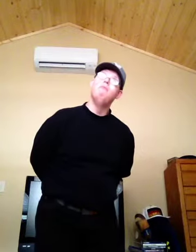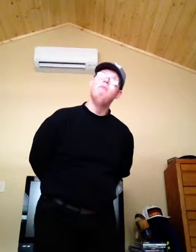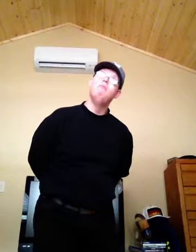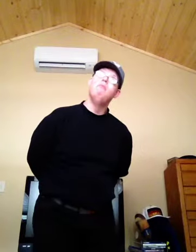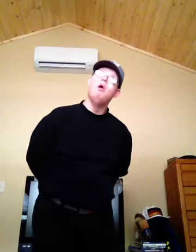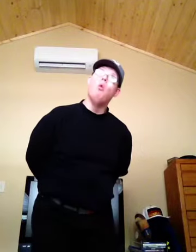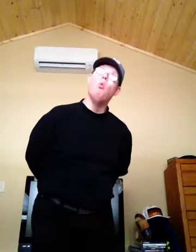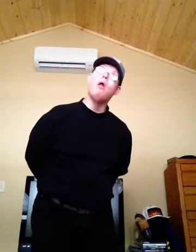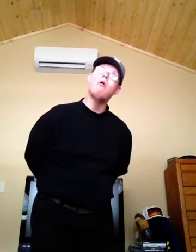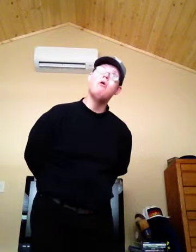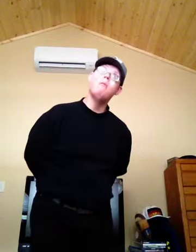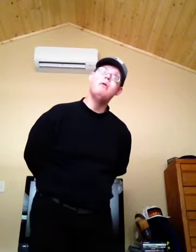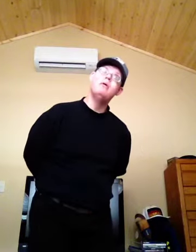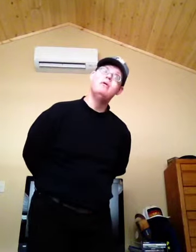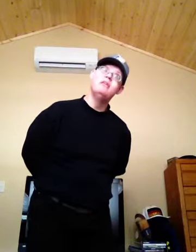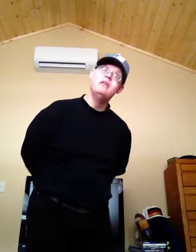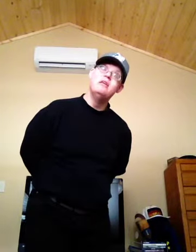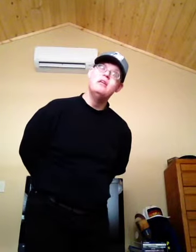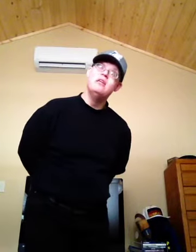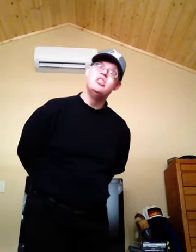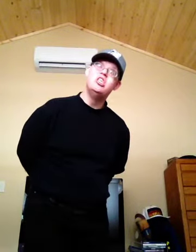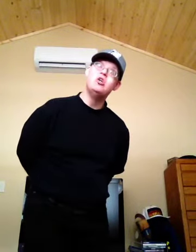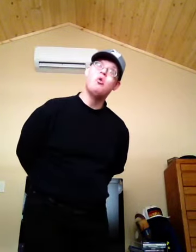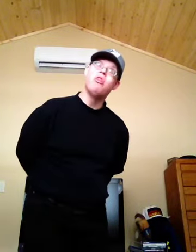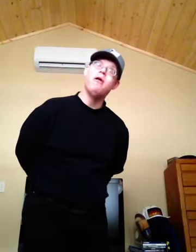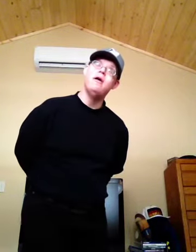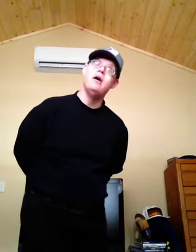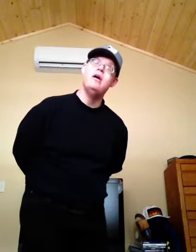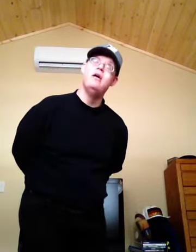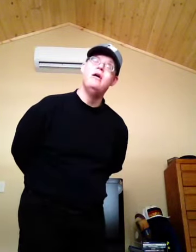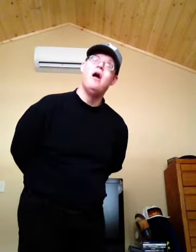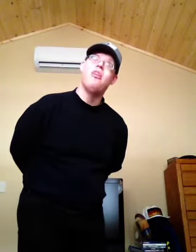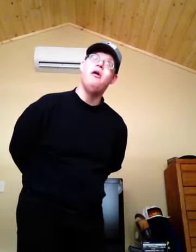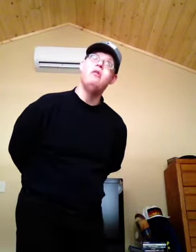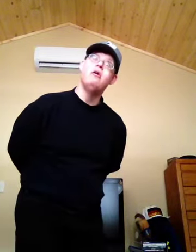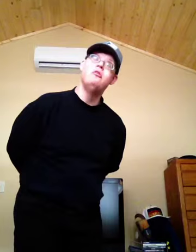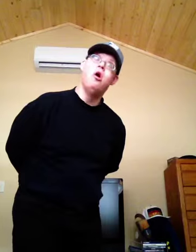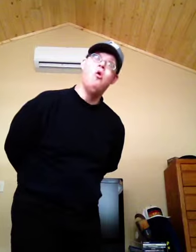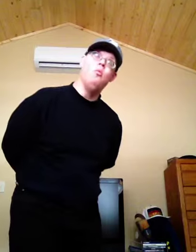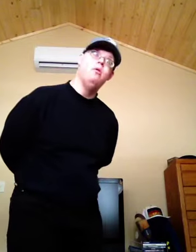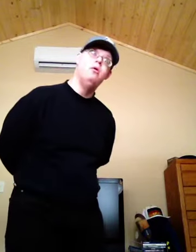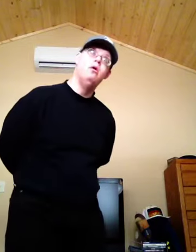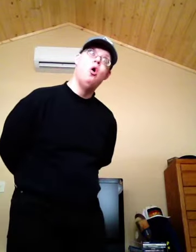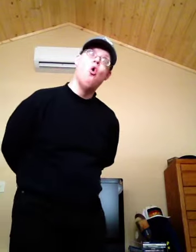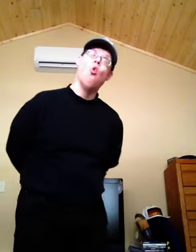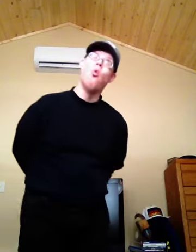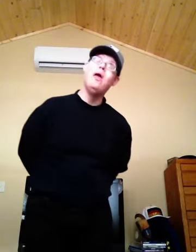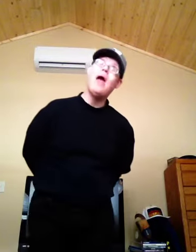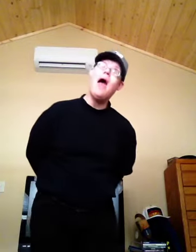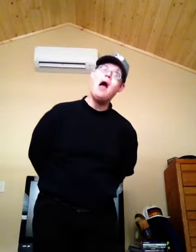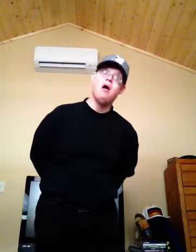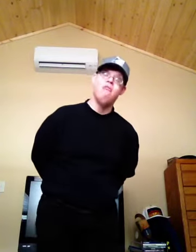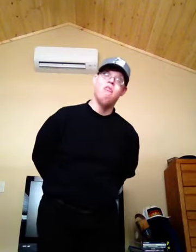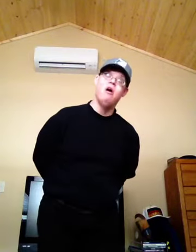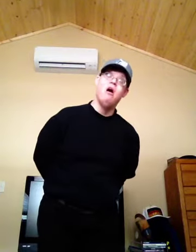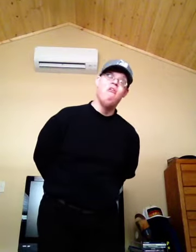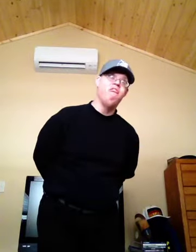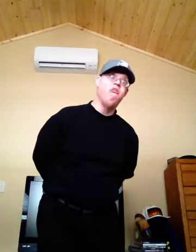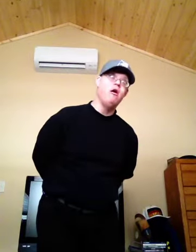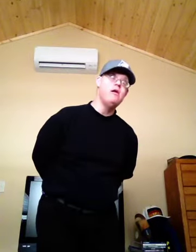Welcome, welcome to the Thunderdome. We have fun